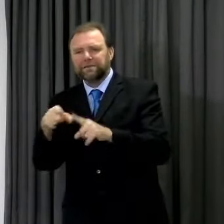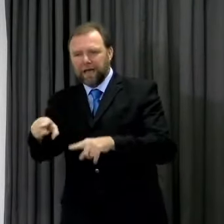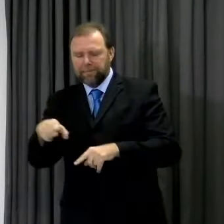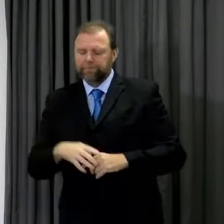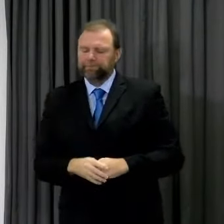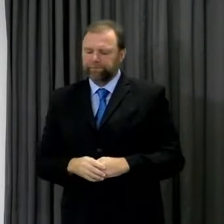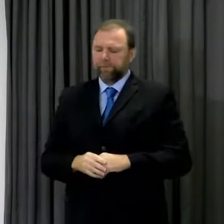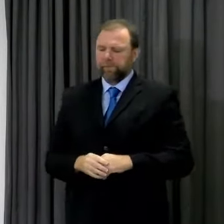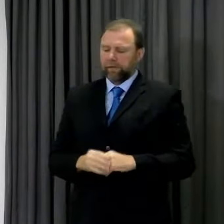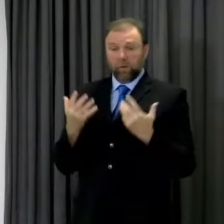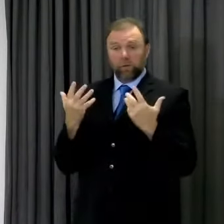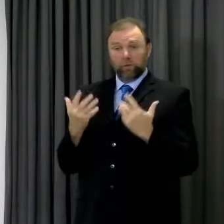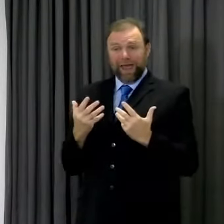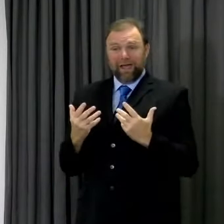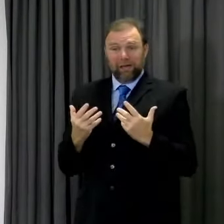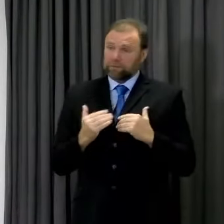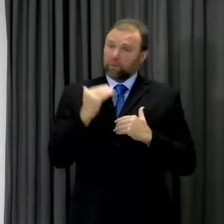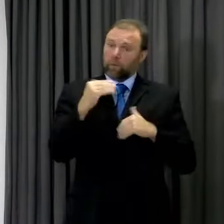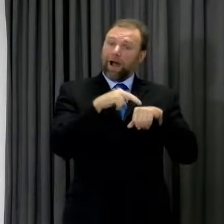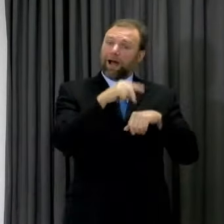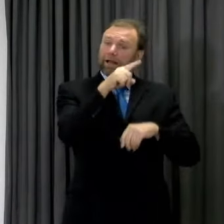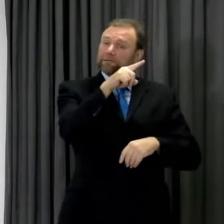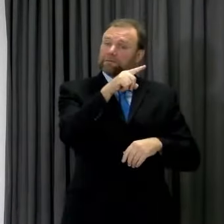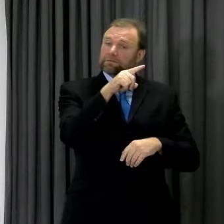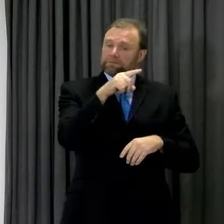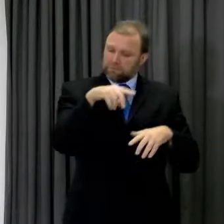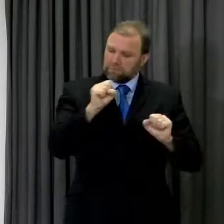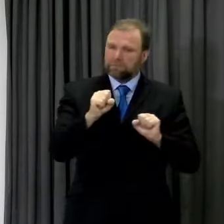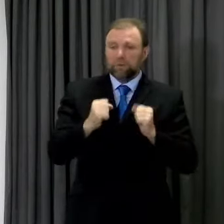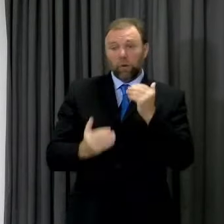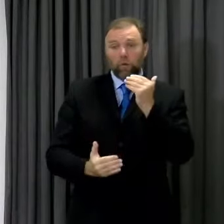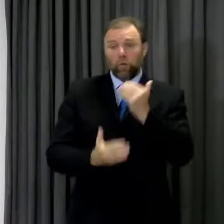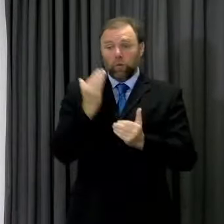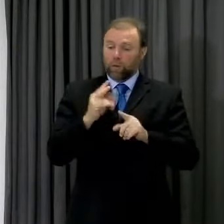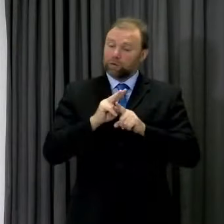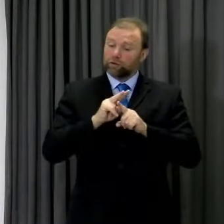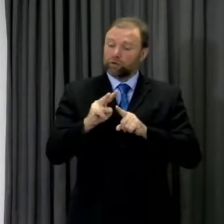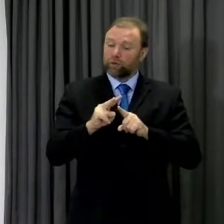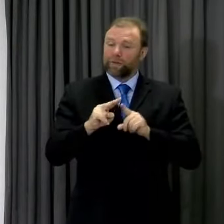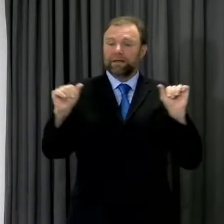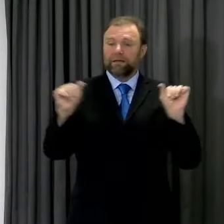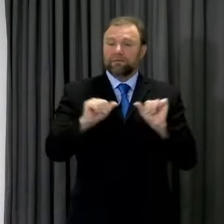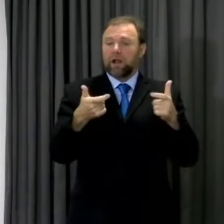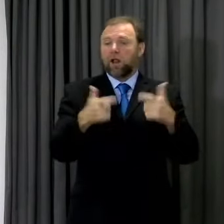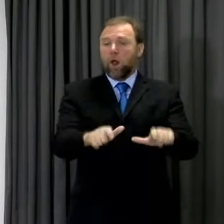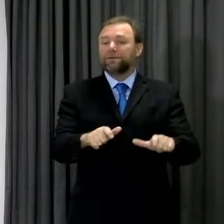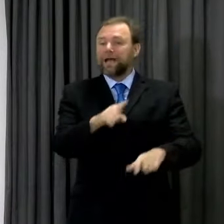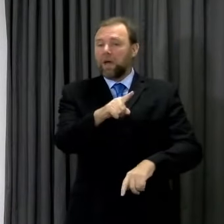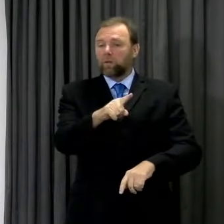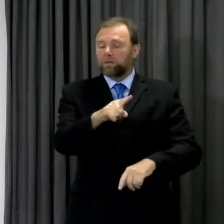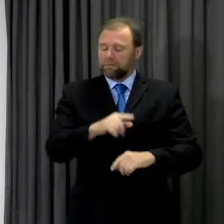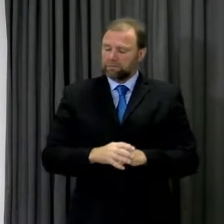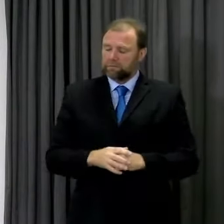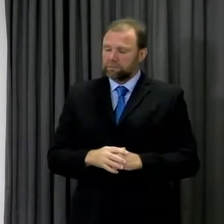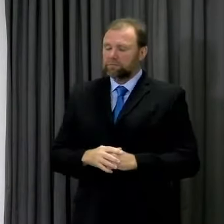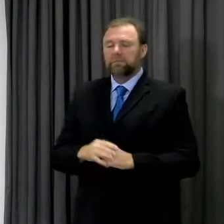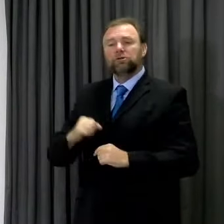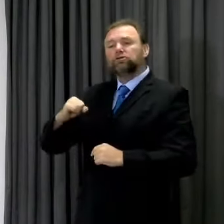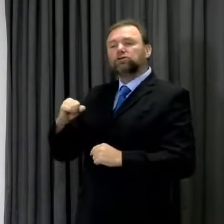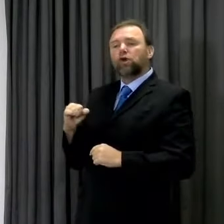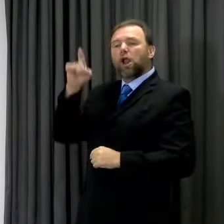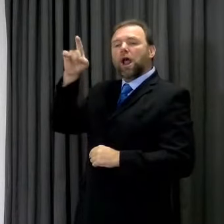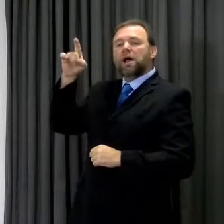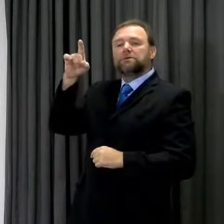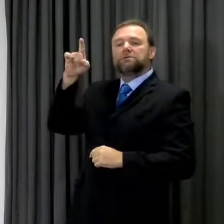Today Northern Ireland begins a new two-week lockdown period and Scotland has this week extended the